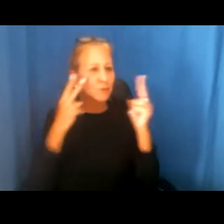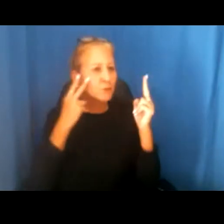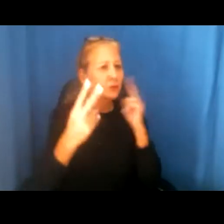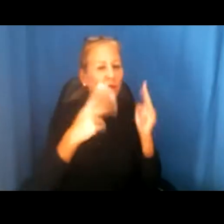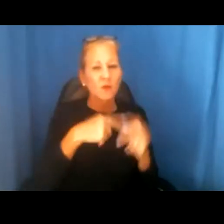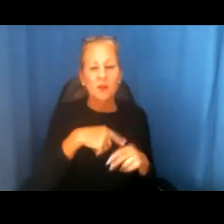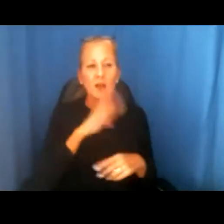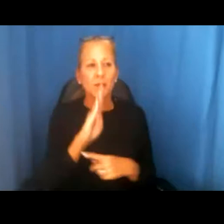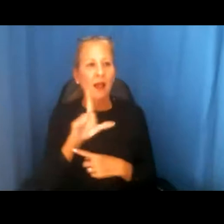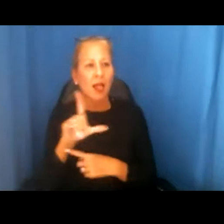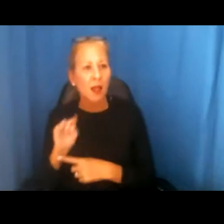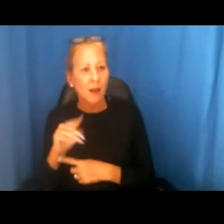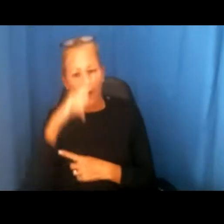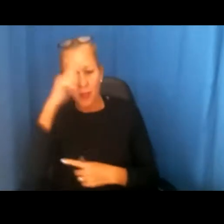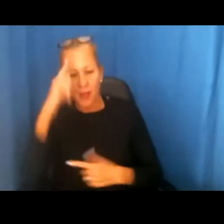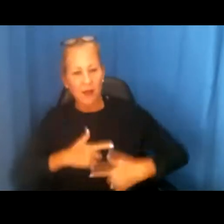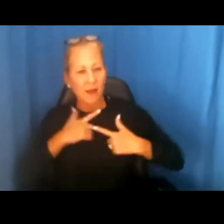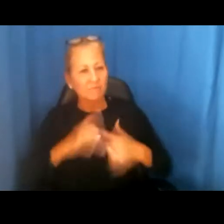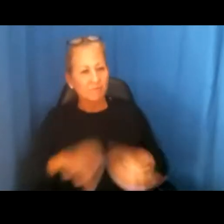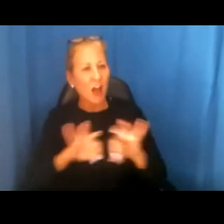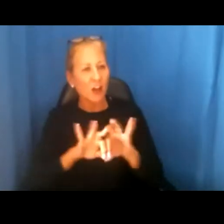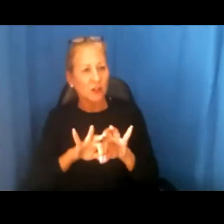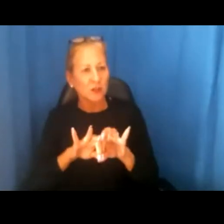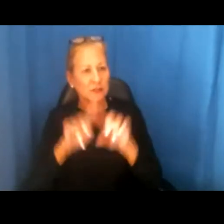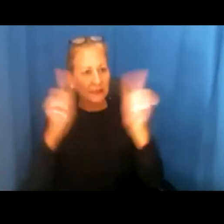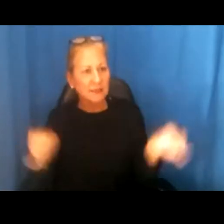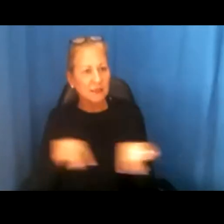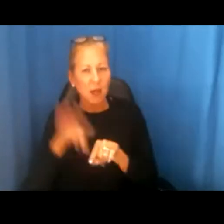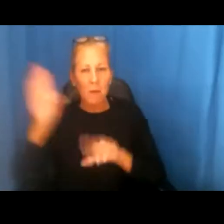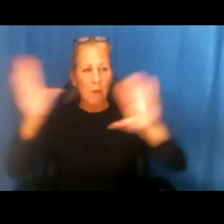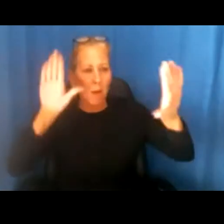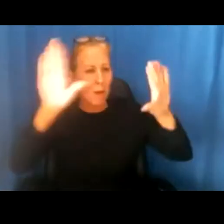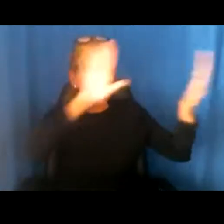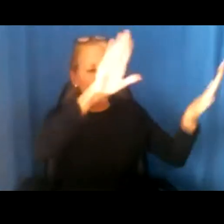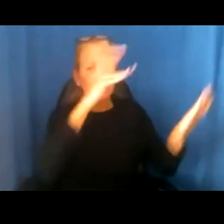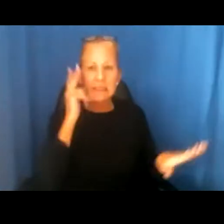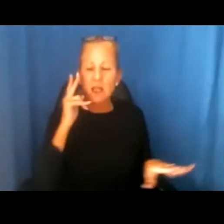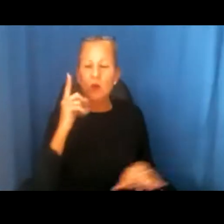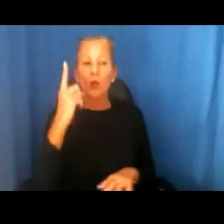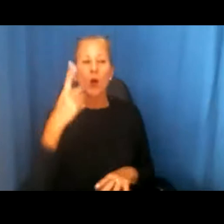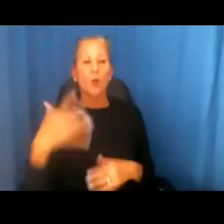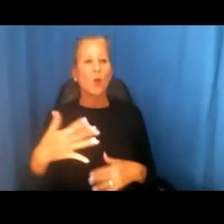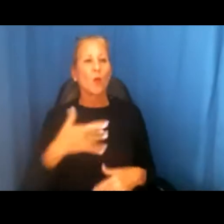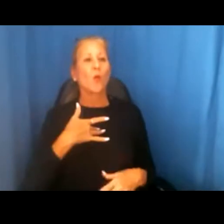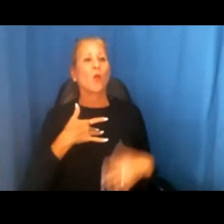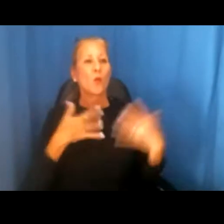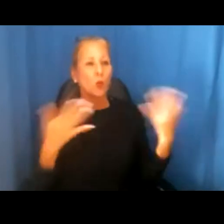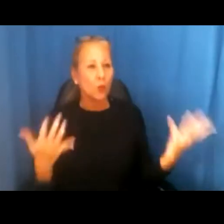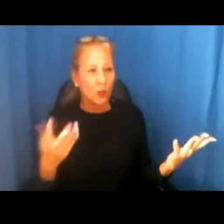seen Black Lives Matter signs go up. And one of the ones that really has spoken to me has been the one that